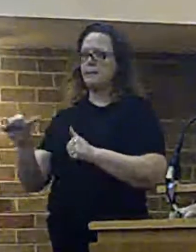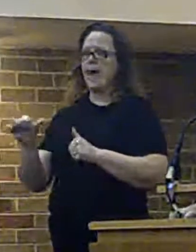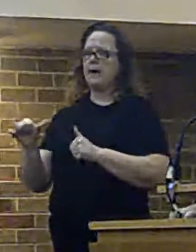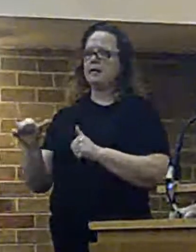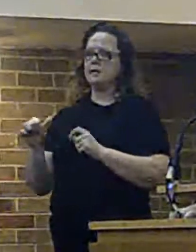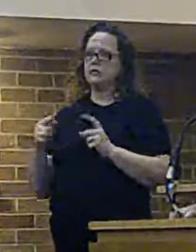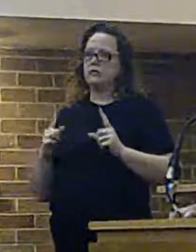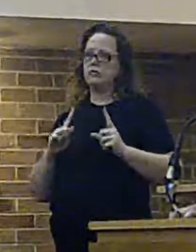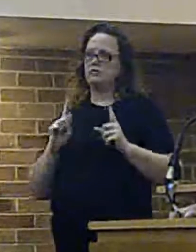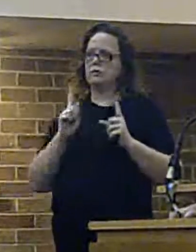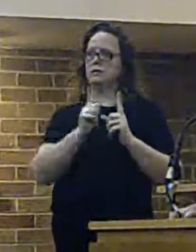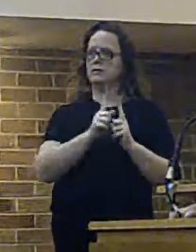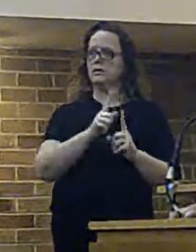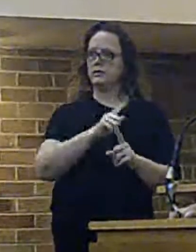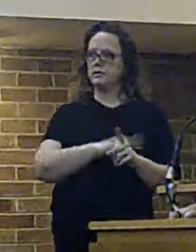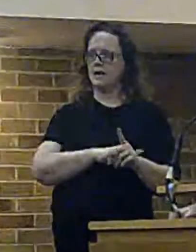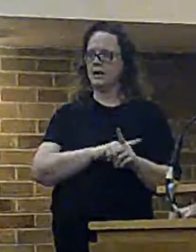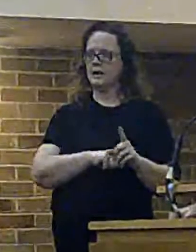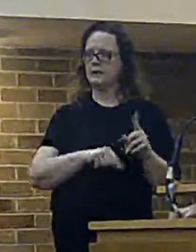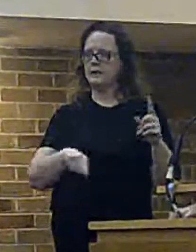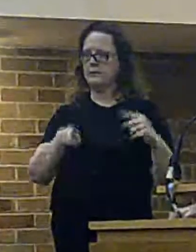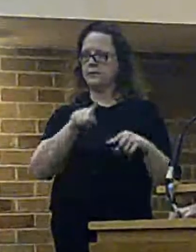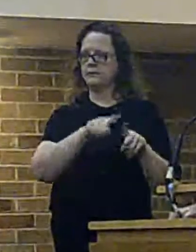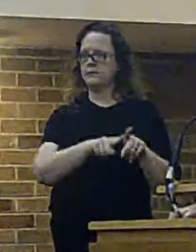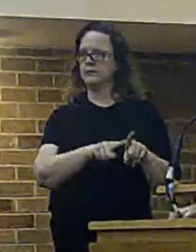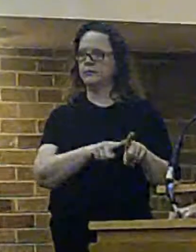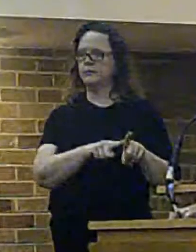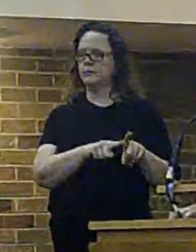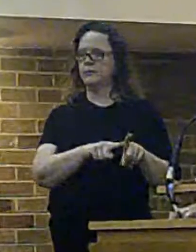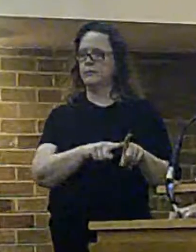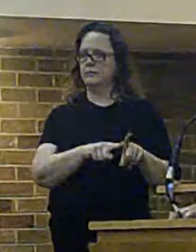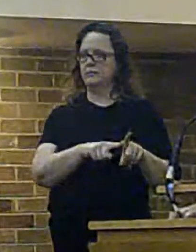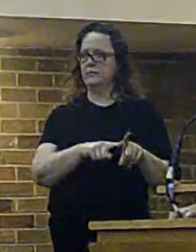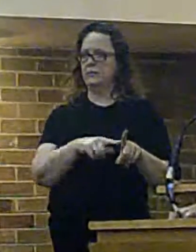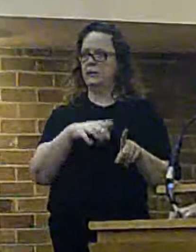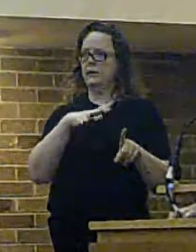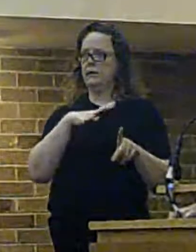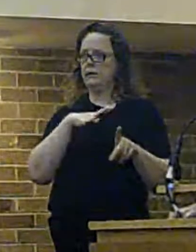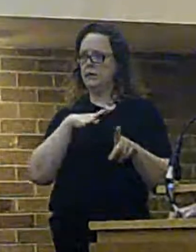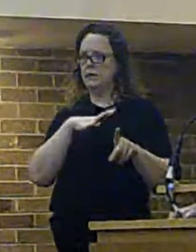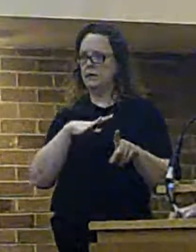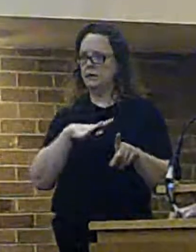availability of that appliance, I will then seek to make that whole time attain.